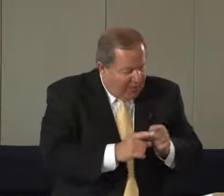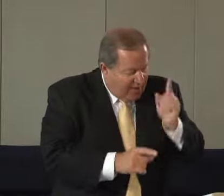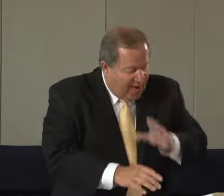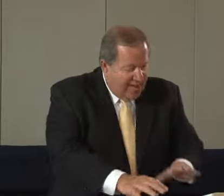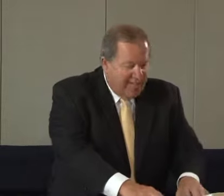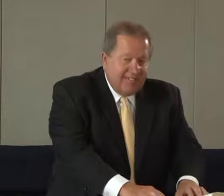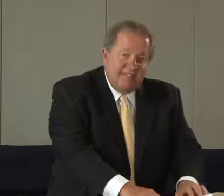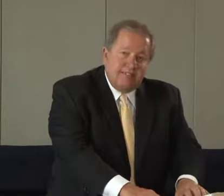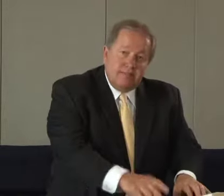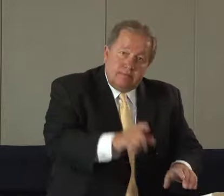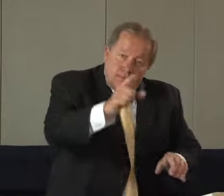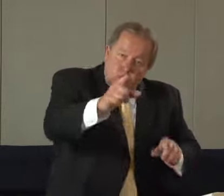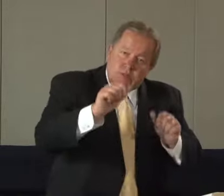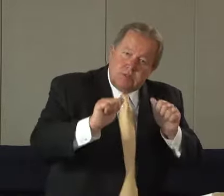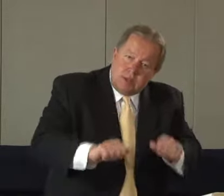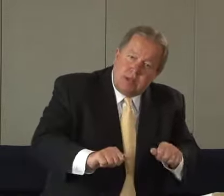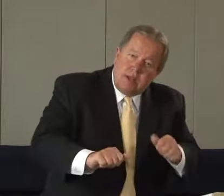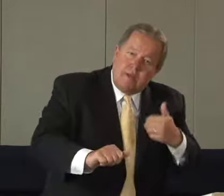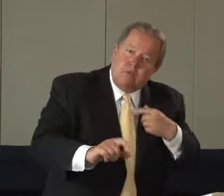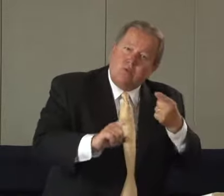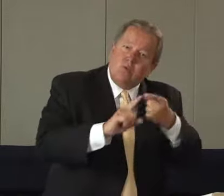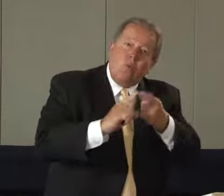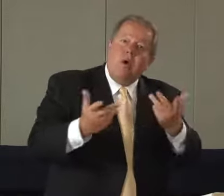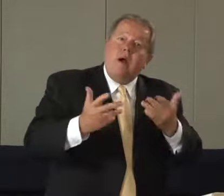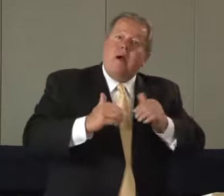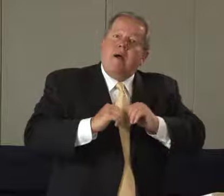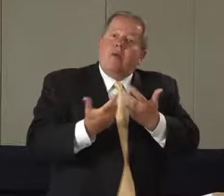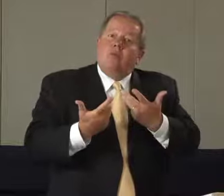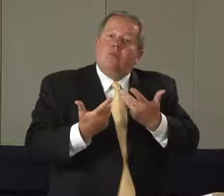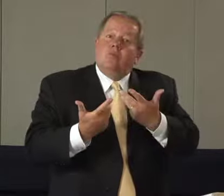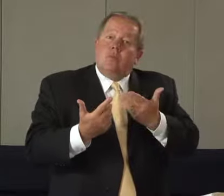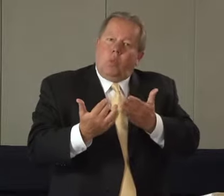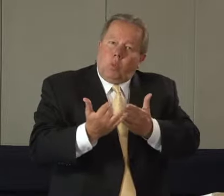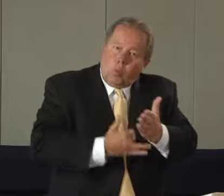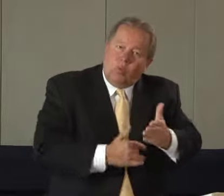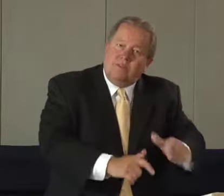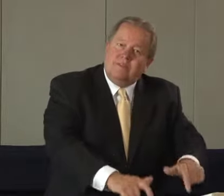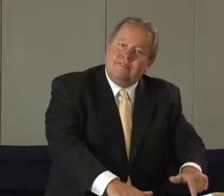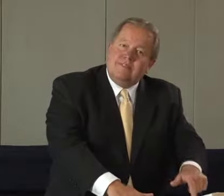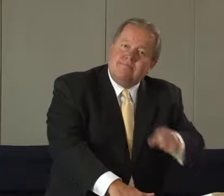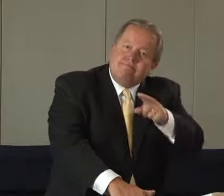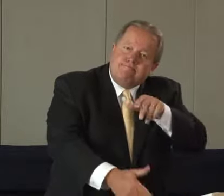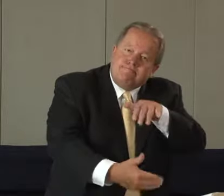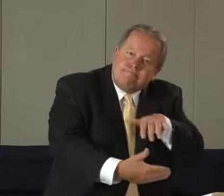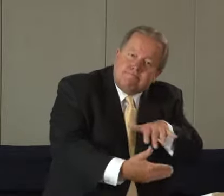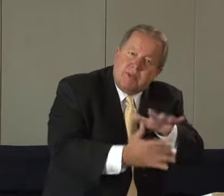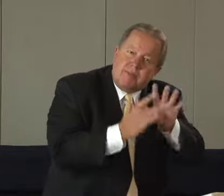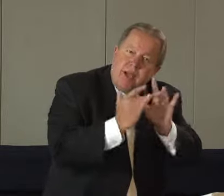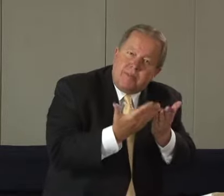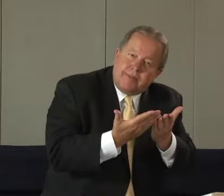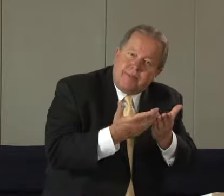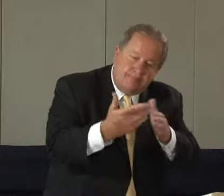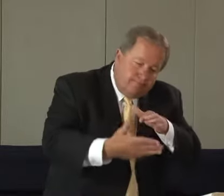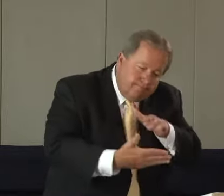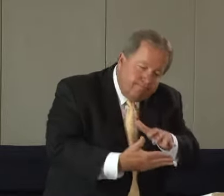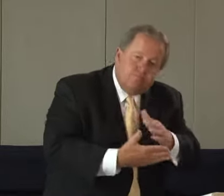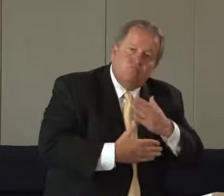souls that don't know him and it motivates us in the word of God will you set some goals will you study the word of God